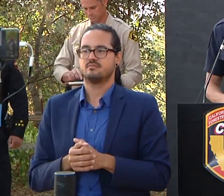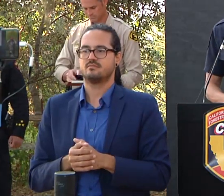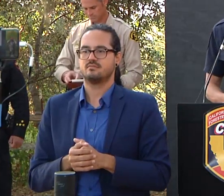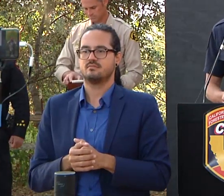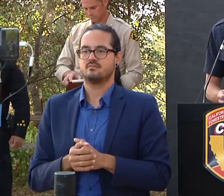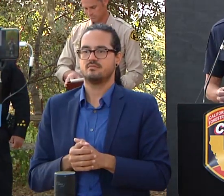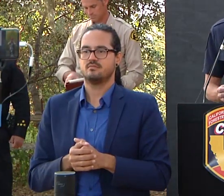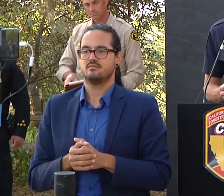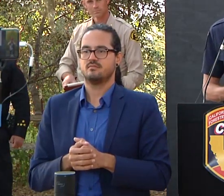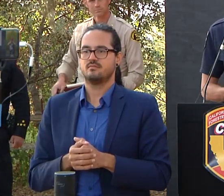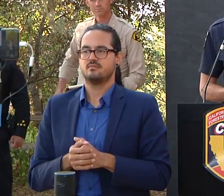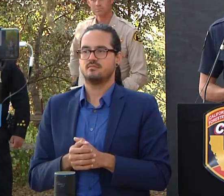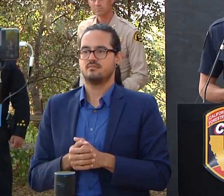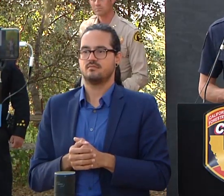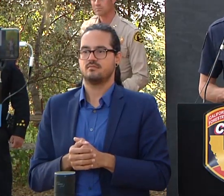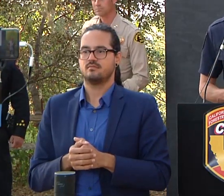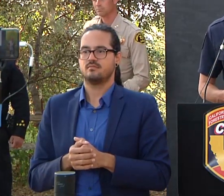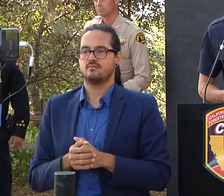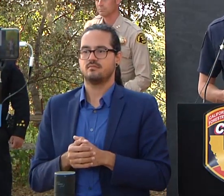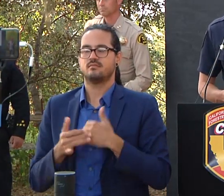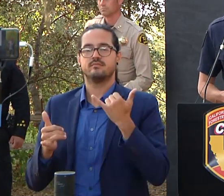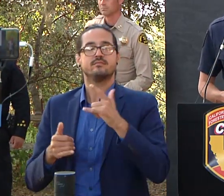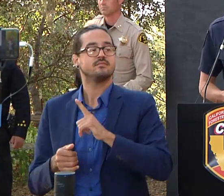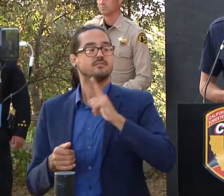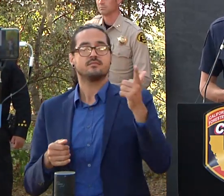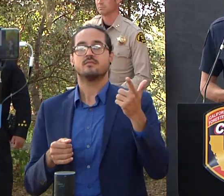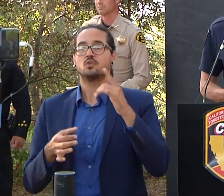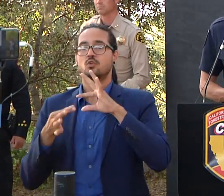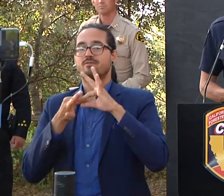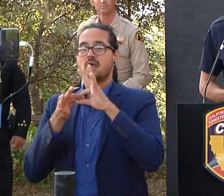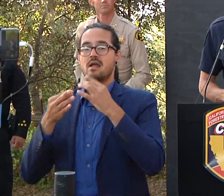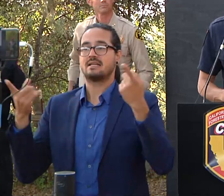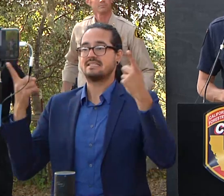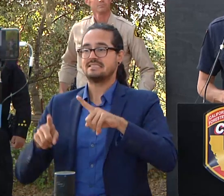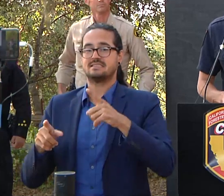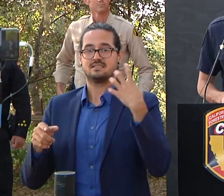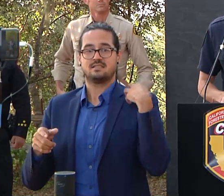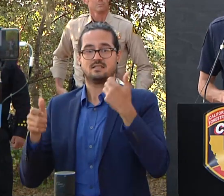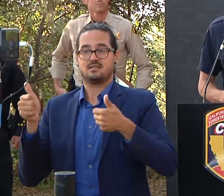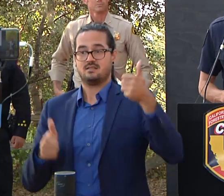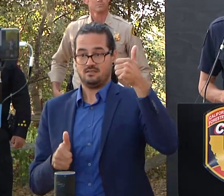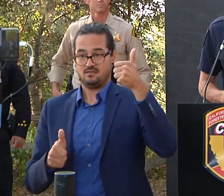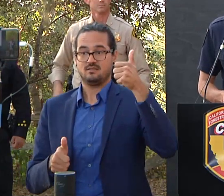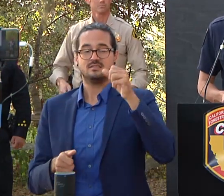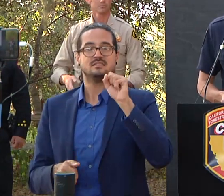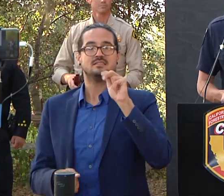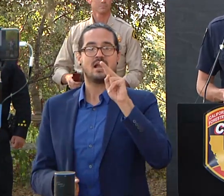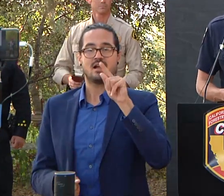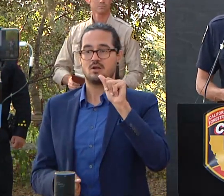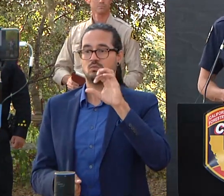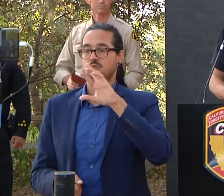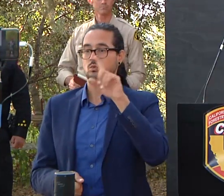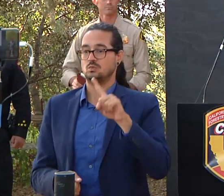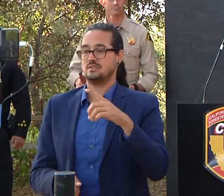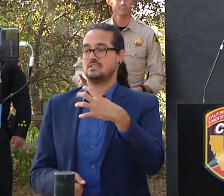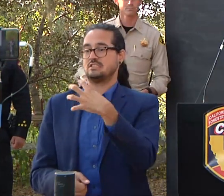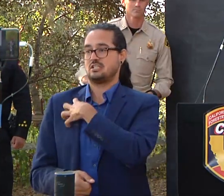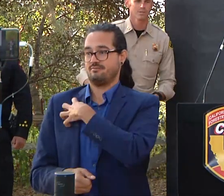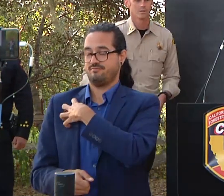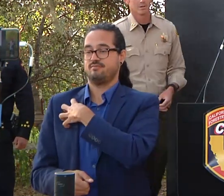speaking next one of the unified incident command agencies representing the santa cruz county sheriff's office is chief deputy clark